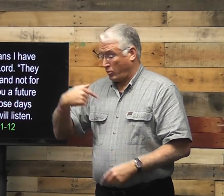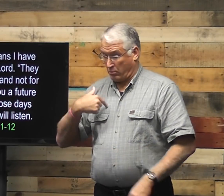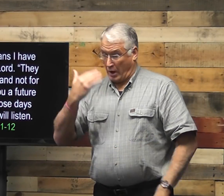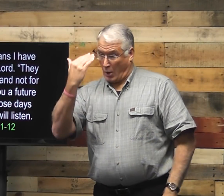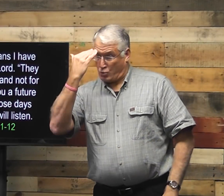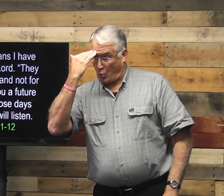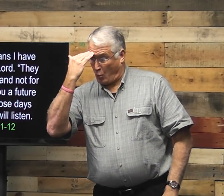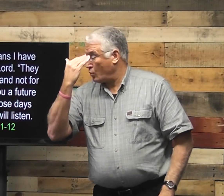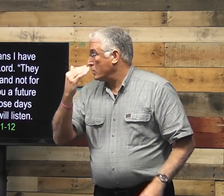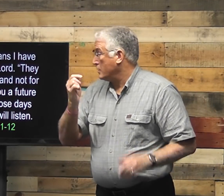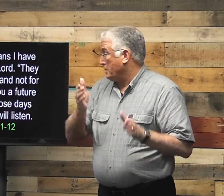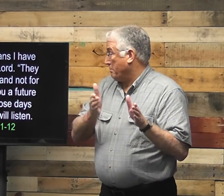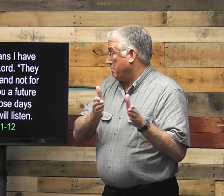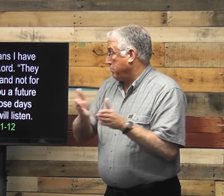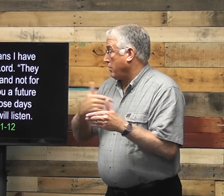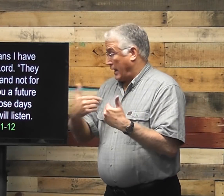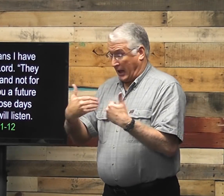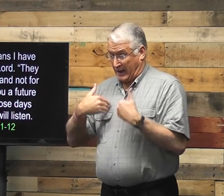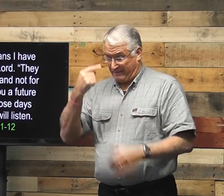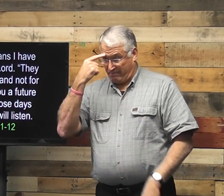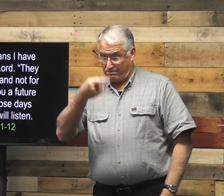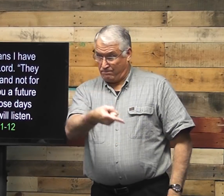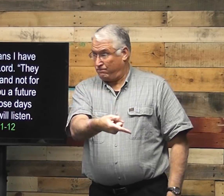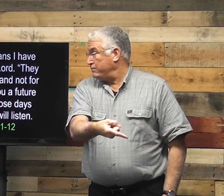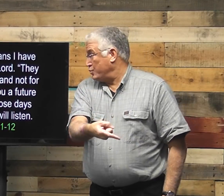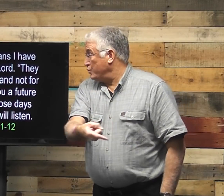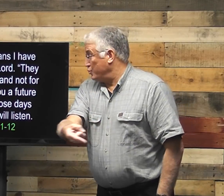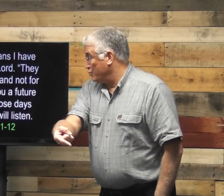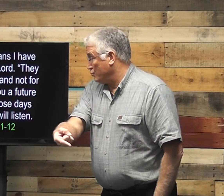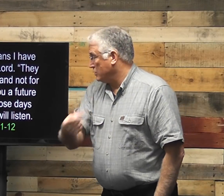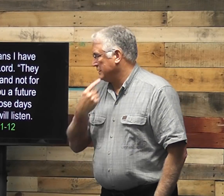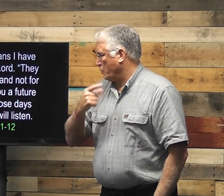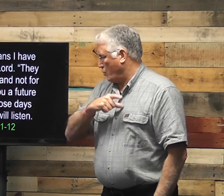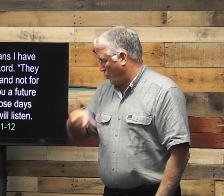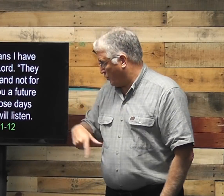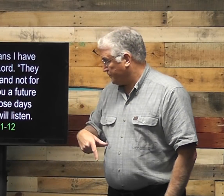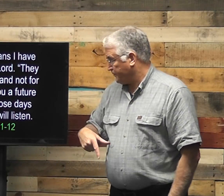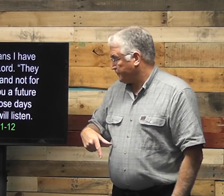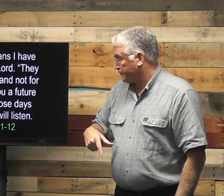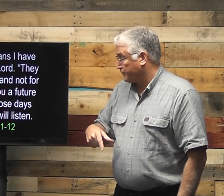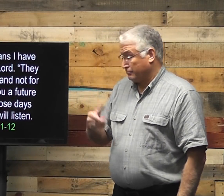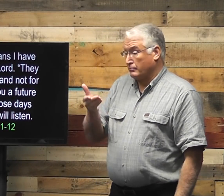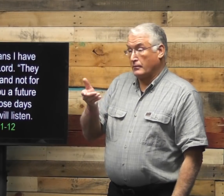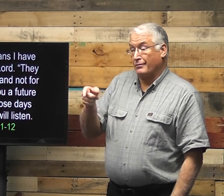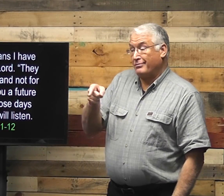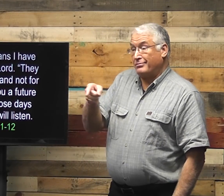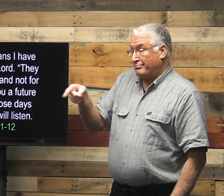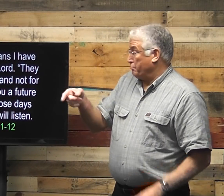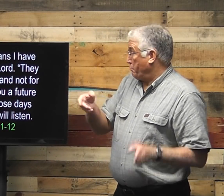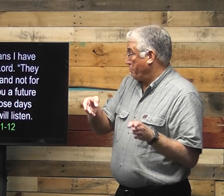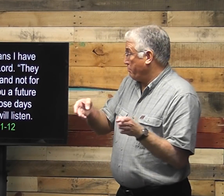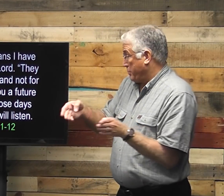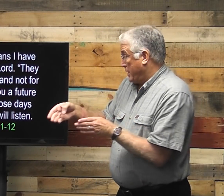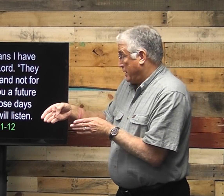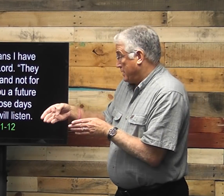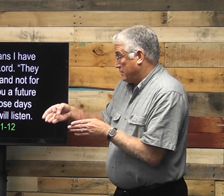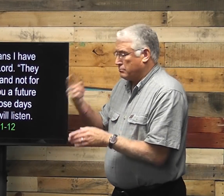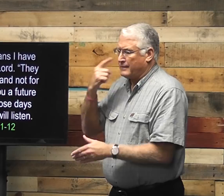And it says, for I know the plans I have for you, says the Lord, for they are plans